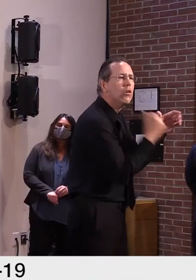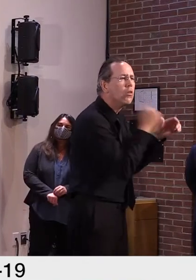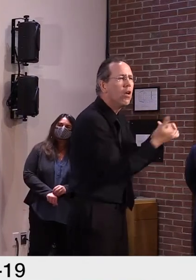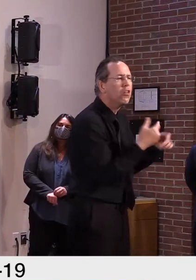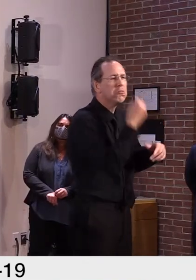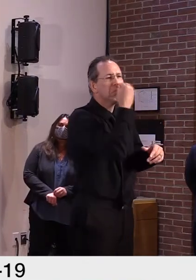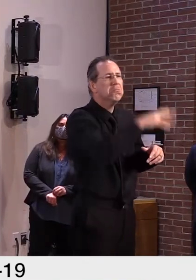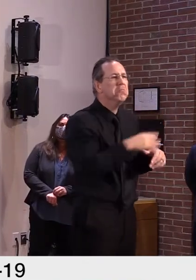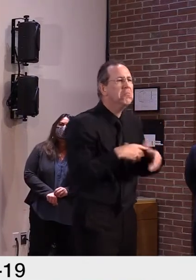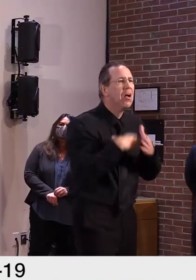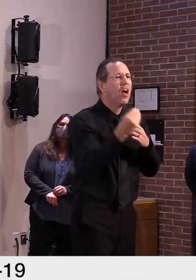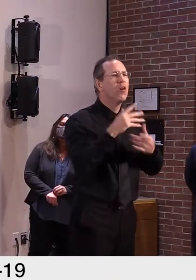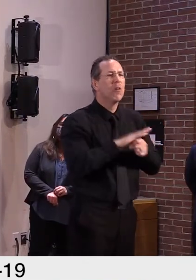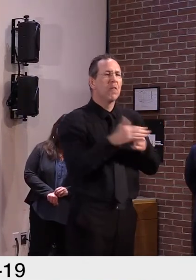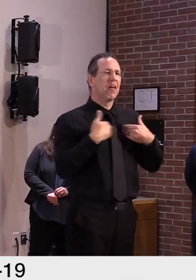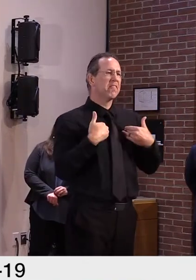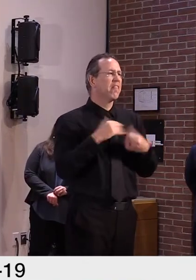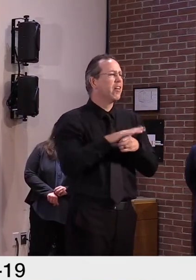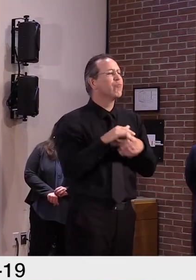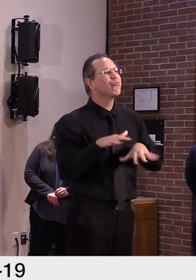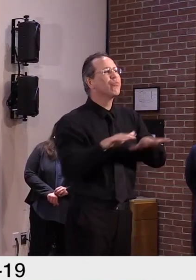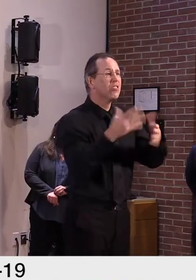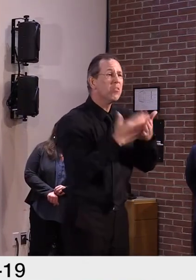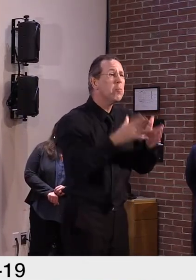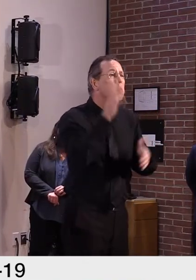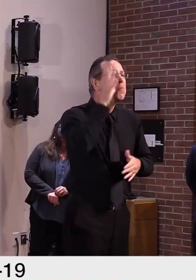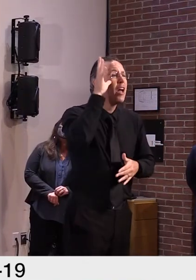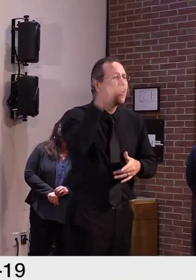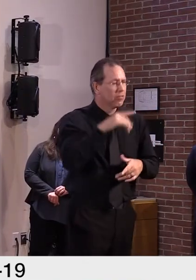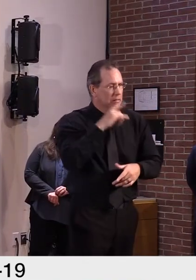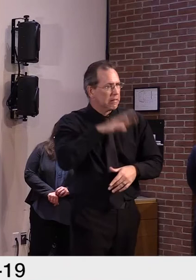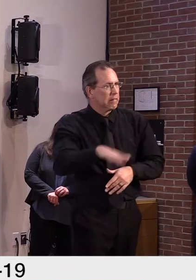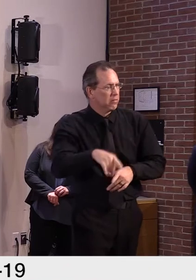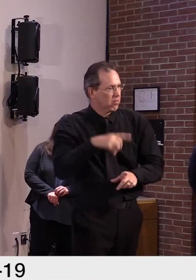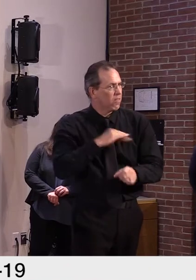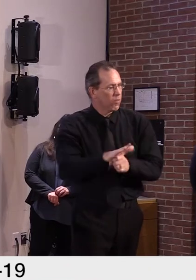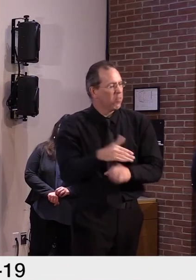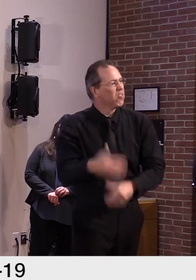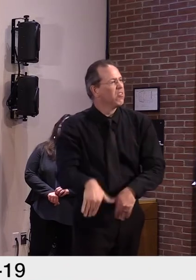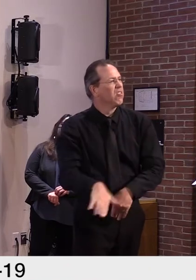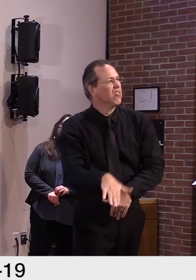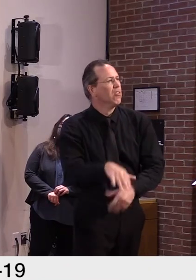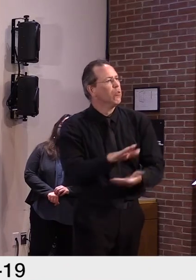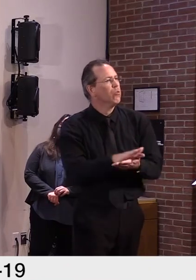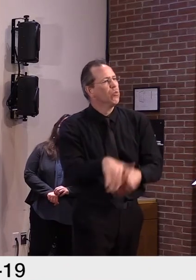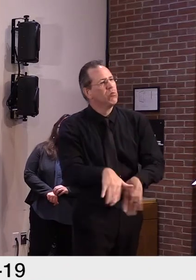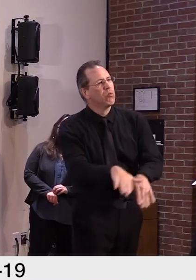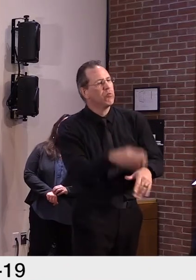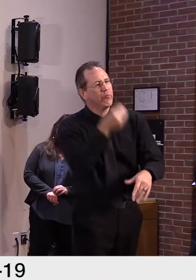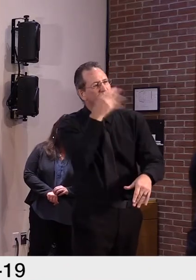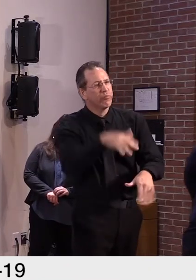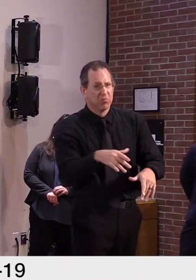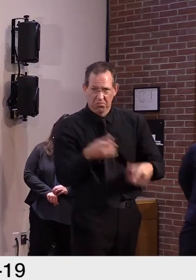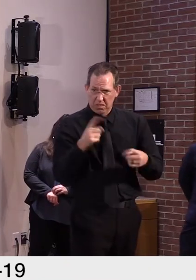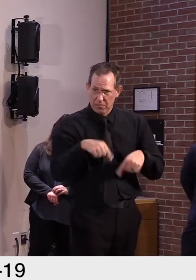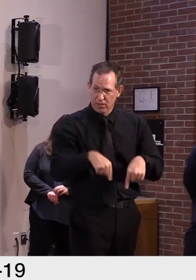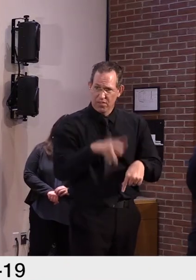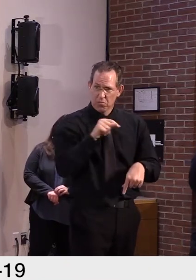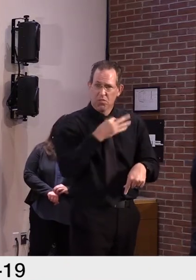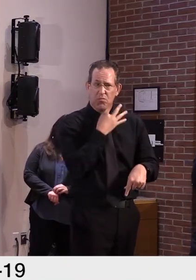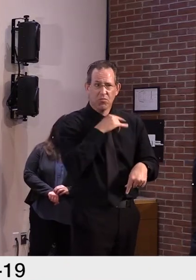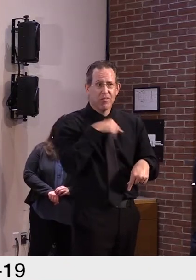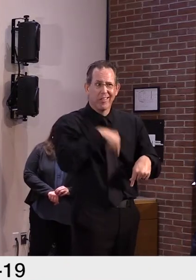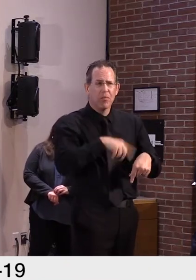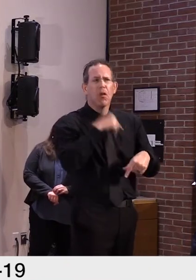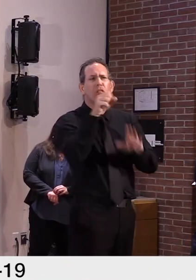that That's a great question because there are going to be times where we're actually not aware of that because most of those people aren't going to want it